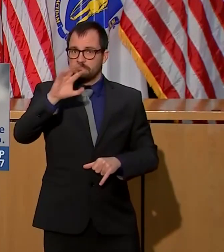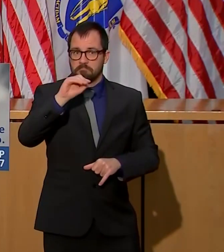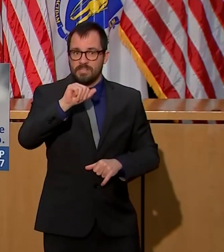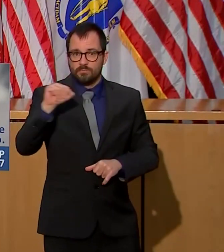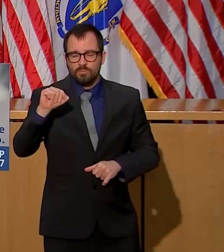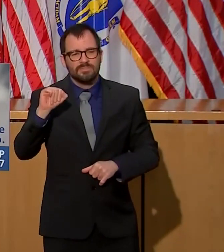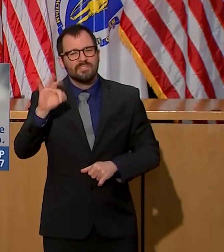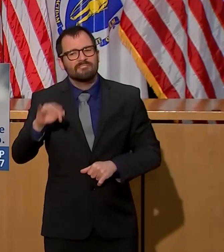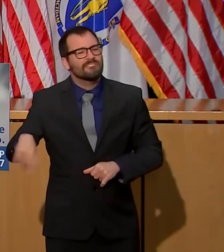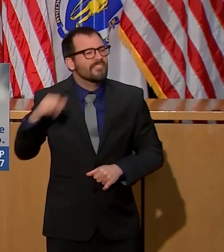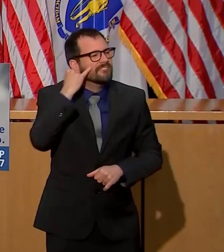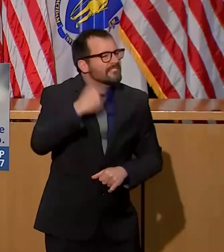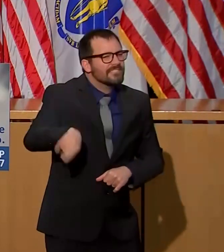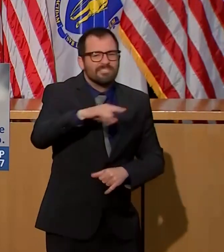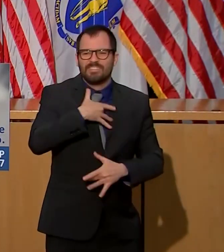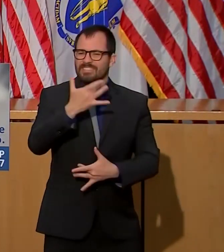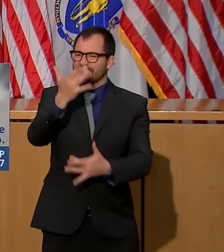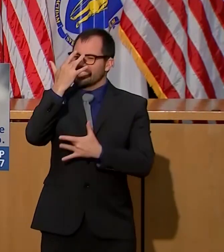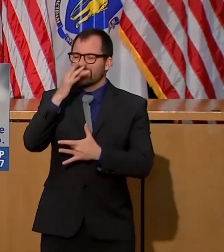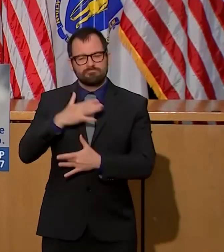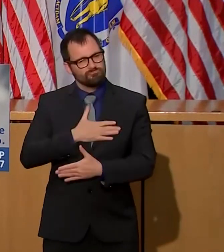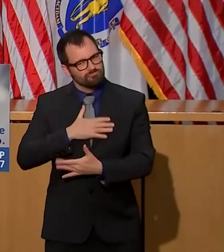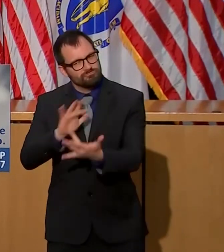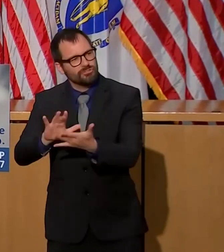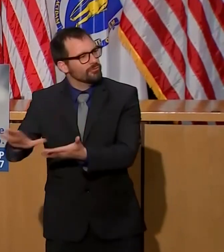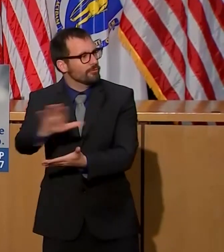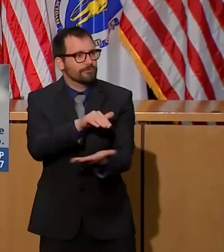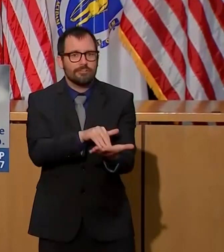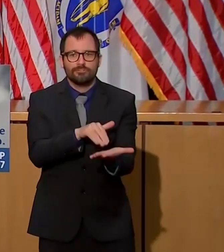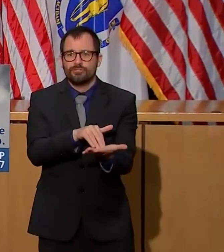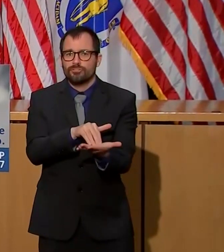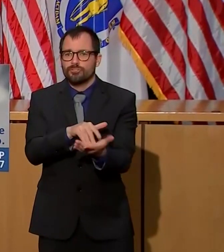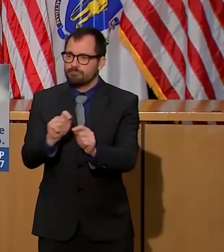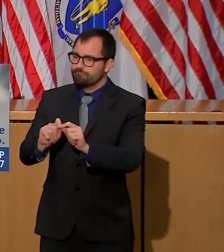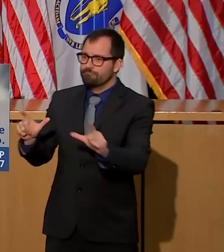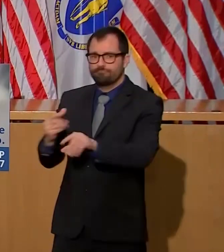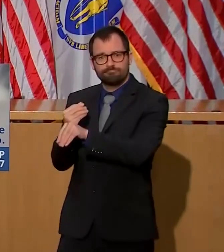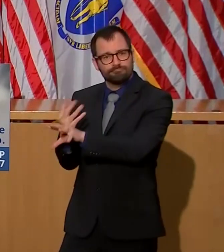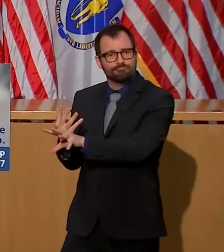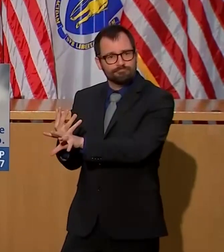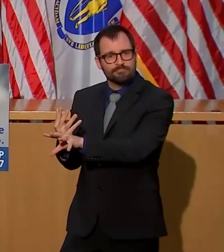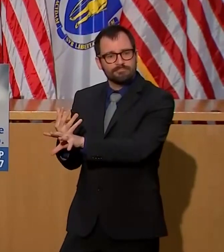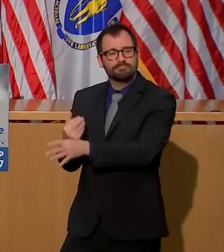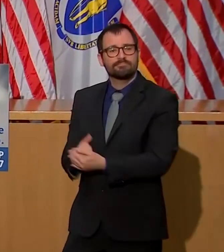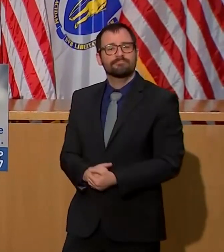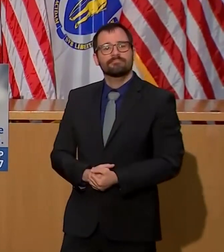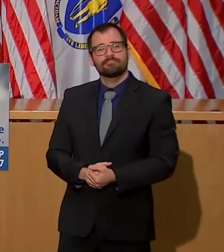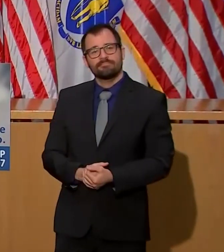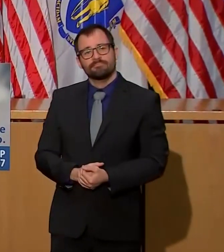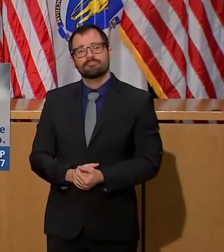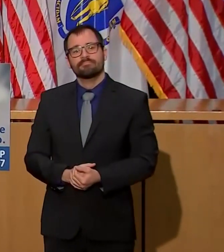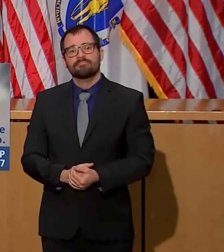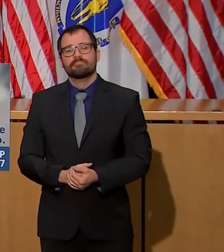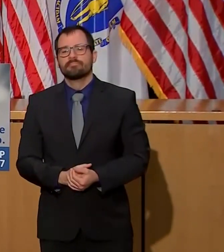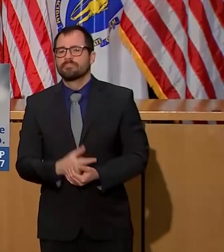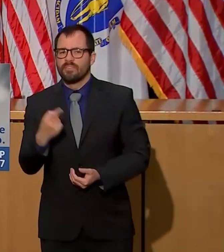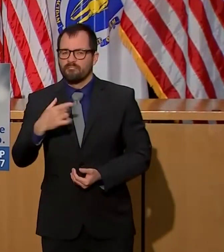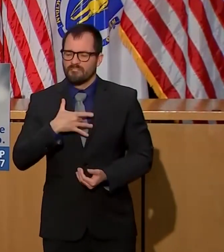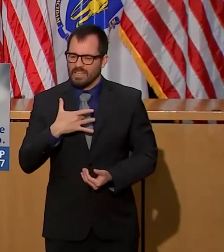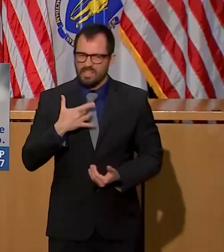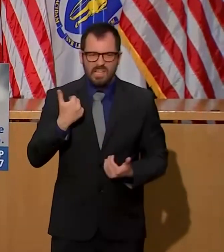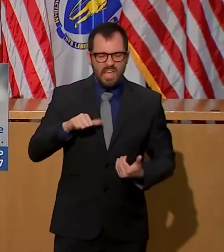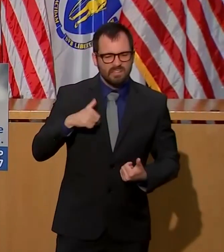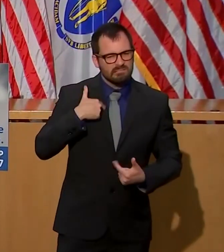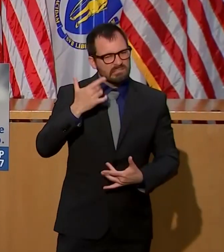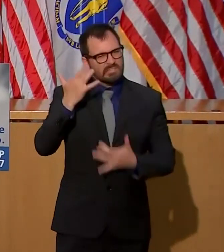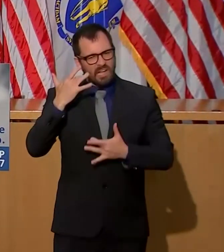If they're deeply concerned about their health status, they should definitely go to the emergency room. There are people there who will treat you